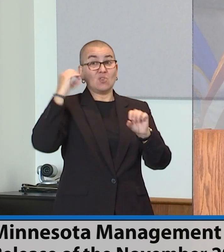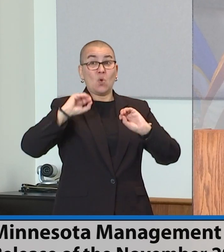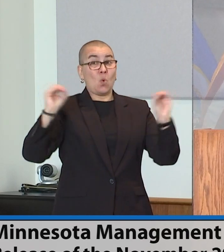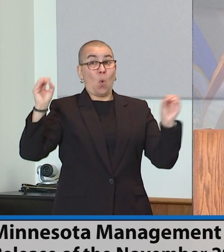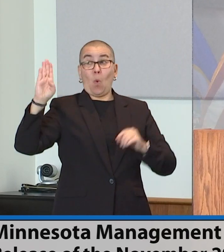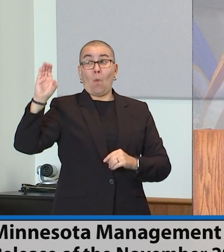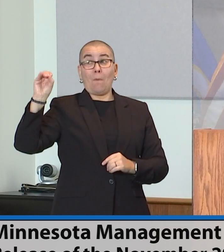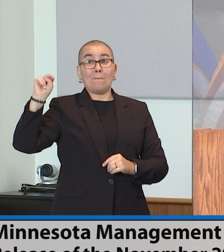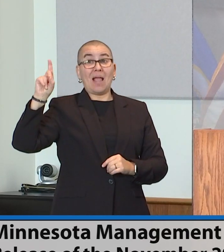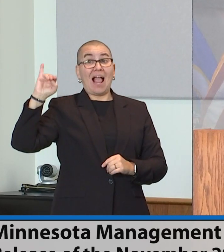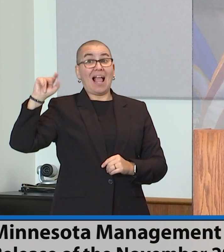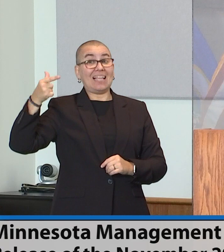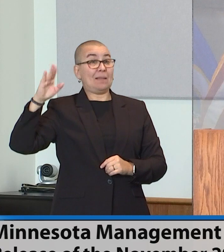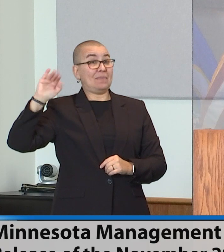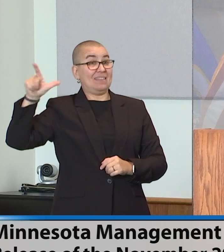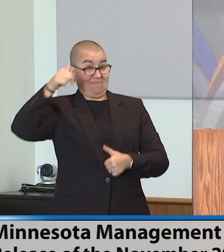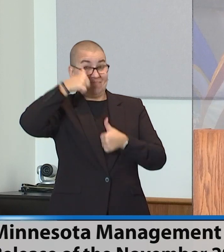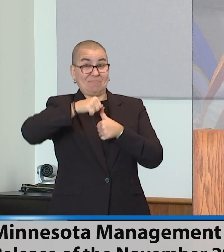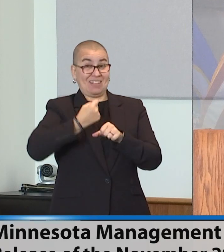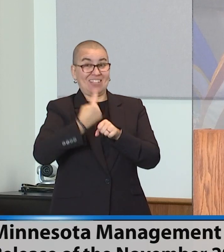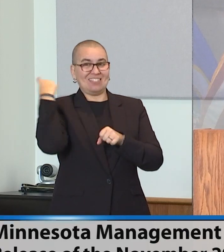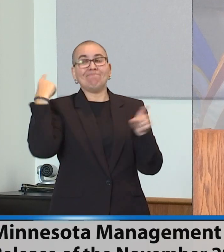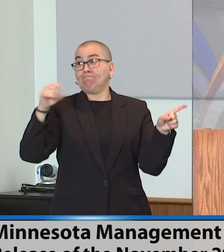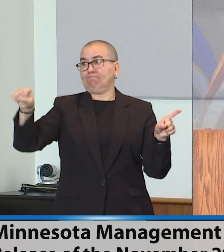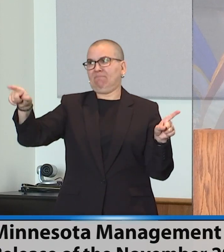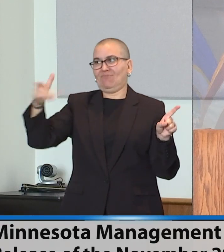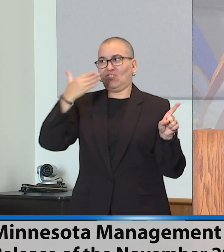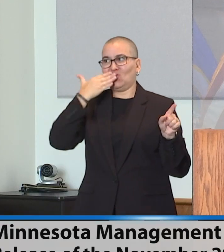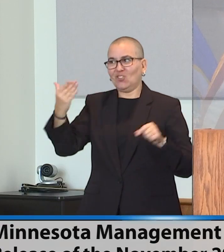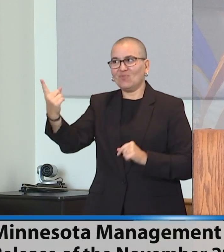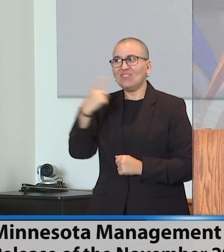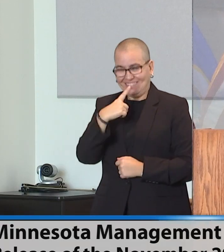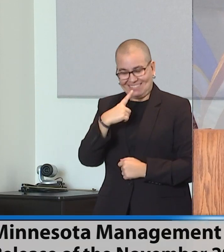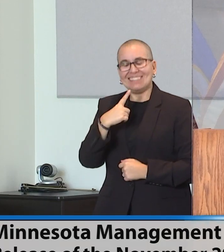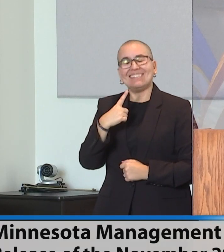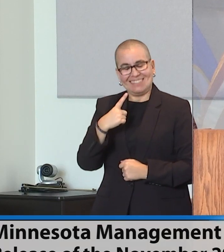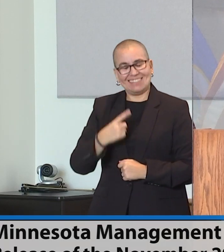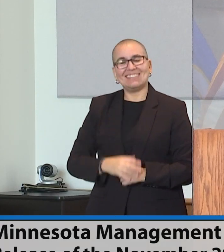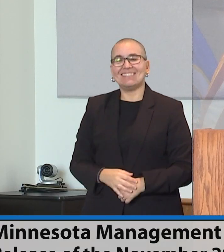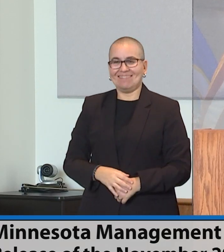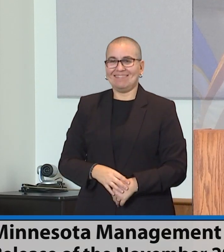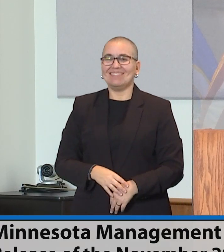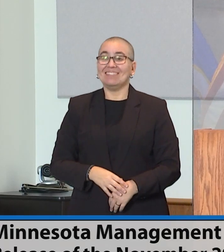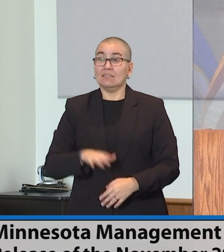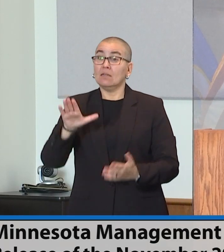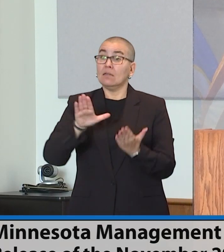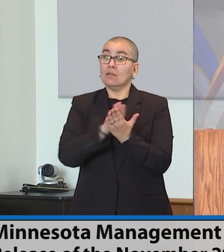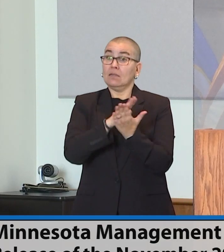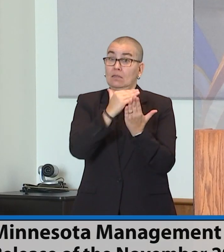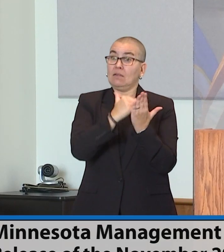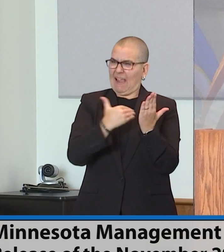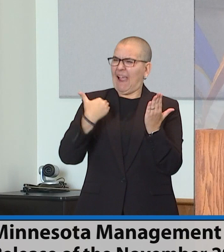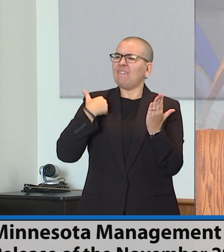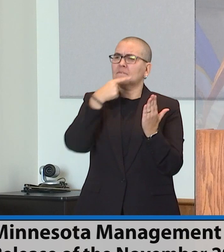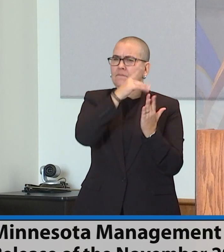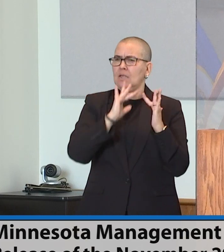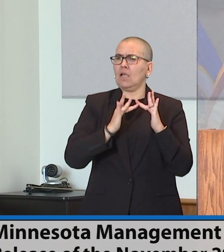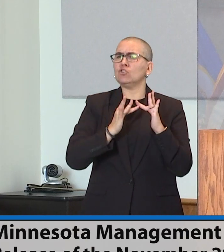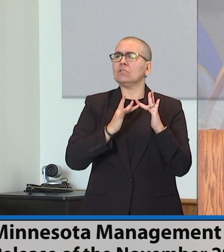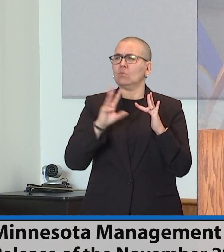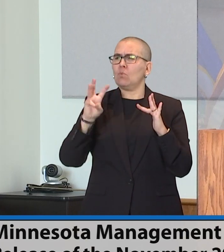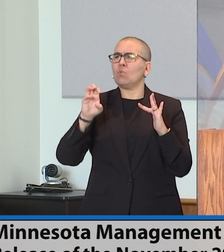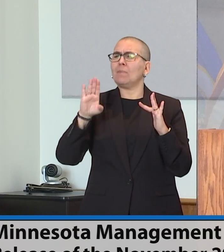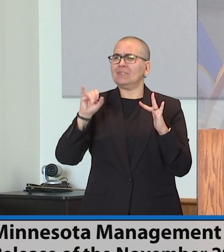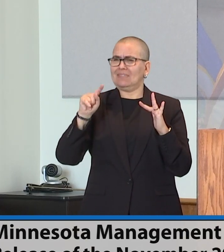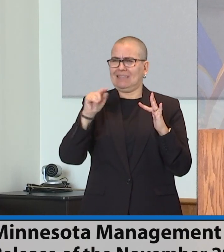debt capacity report is a great question. One of the documents you're going to find on our website, there's a number of supplemental materials that I really would encourage